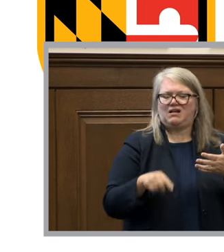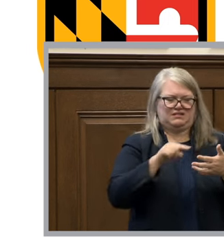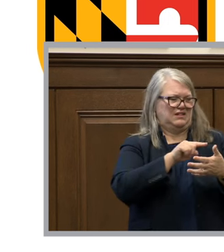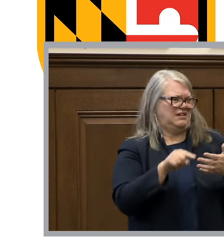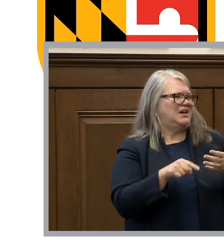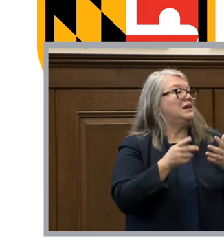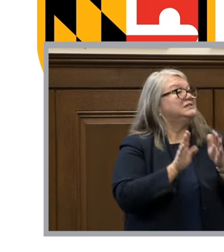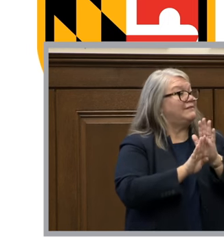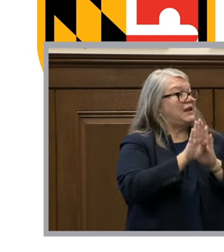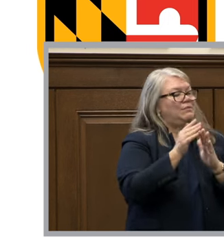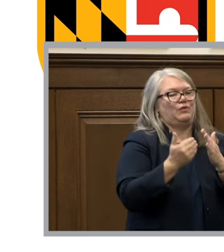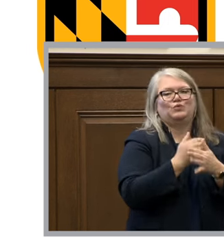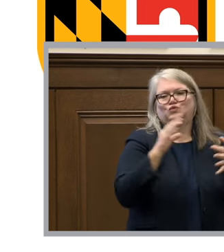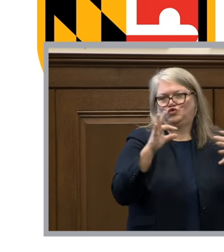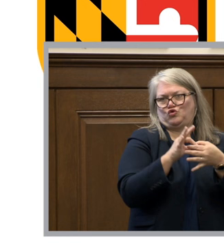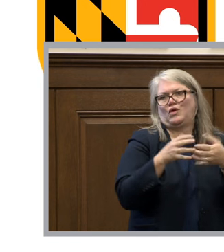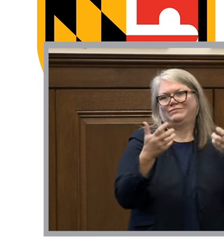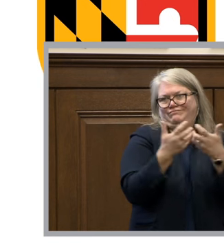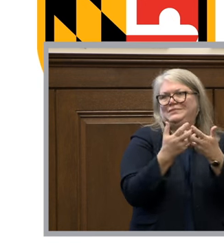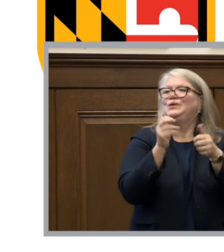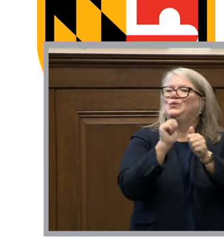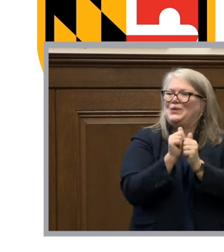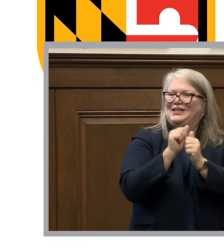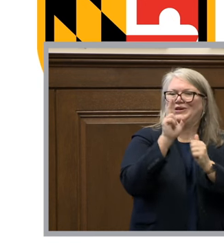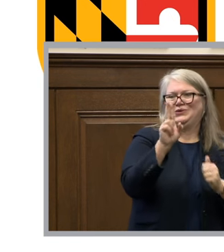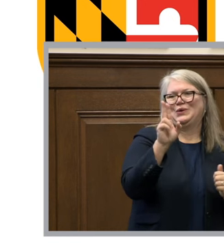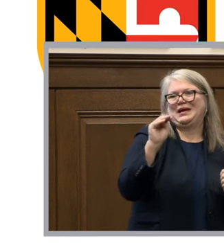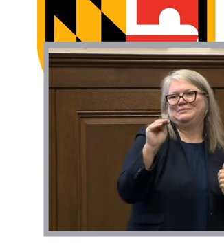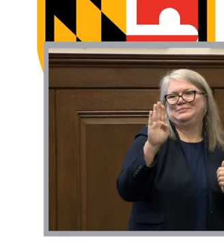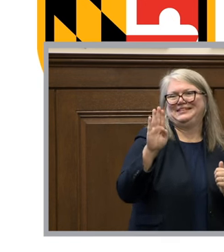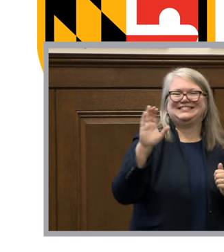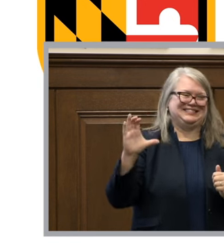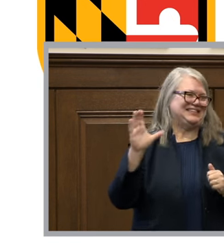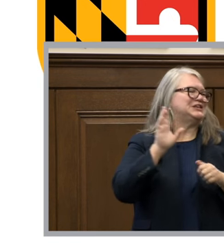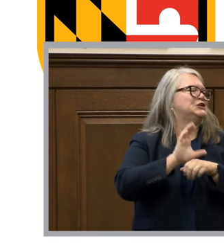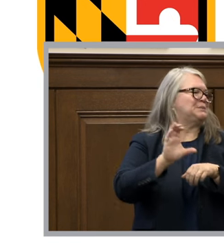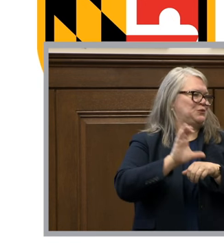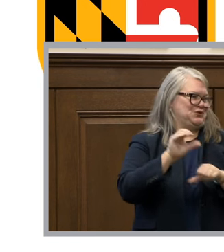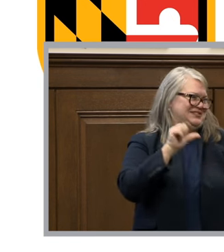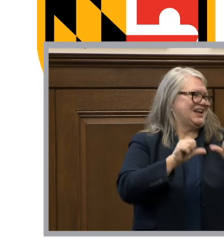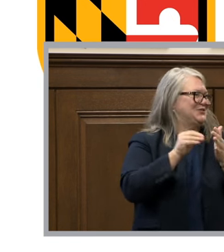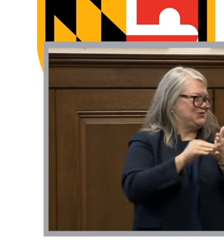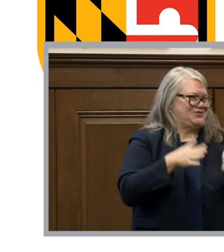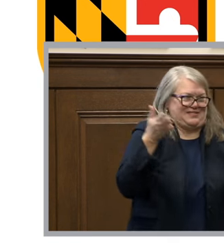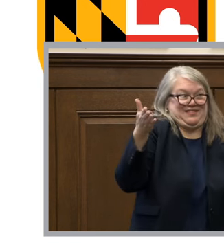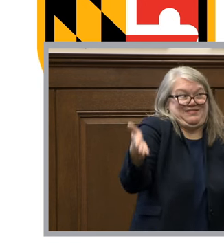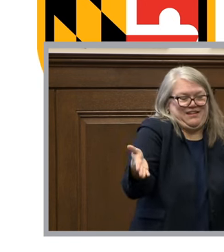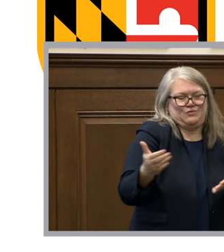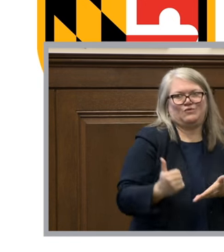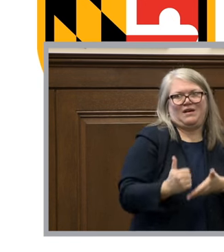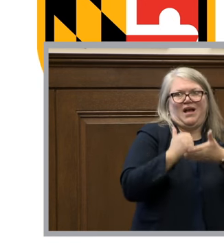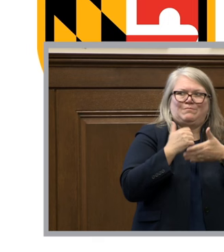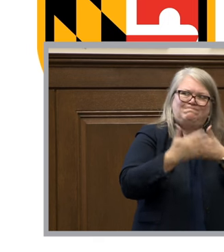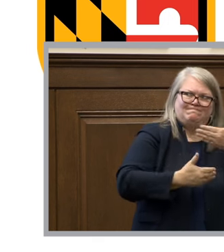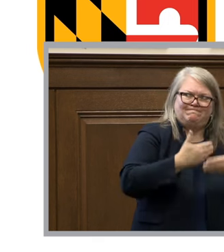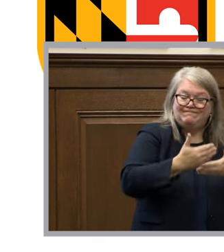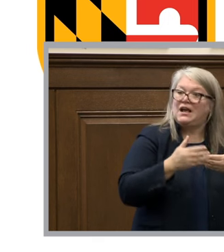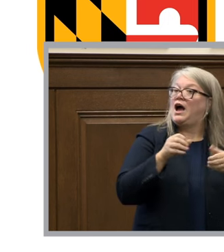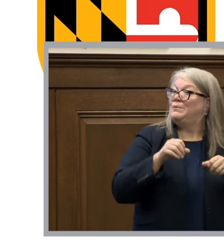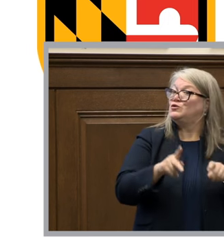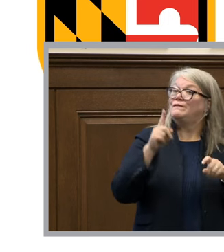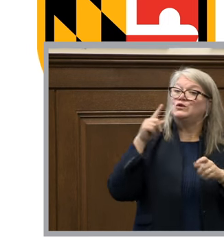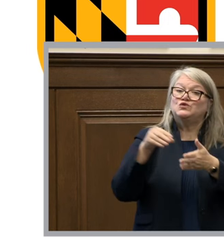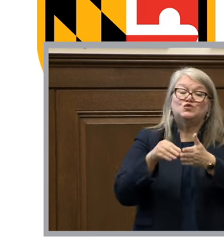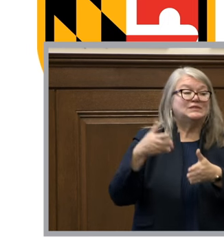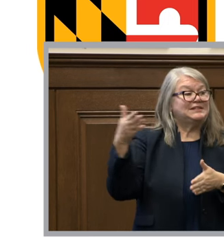through a joint effort with the university of maryland baltimore county computer science students and this was an opportunity for these